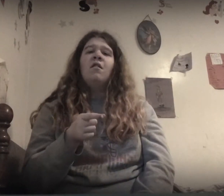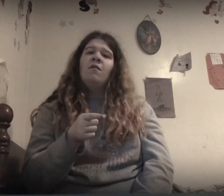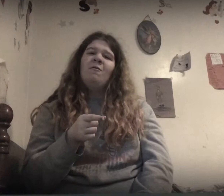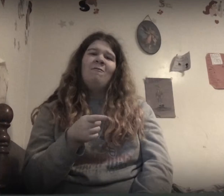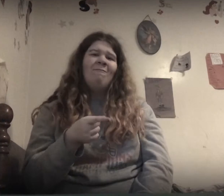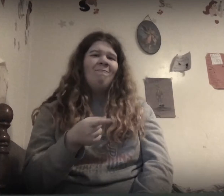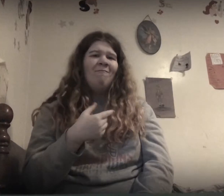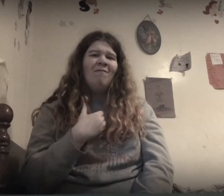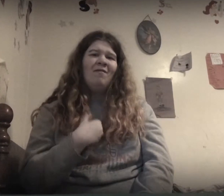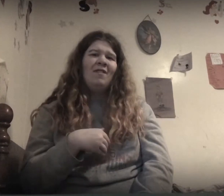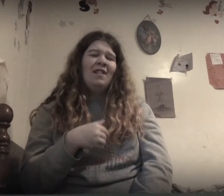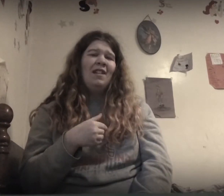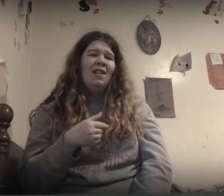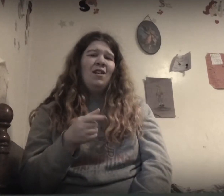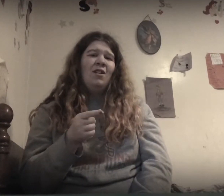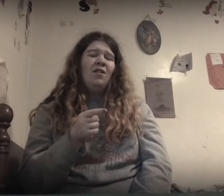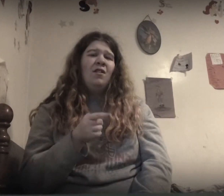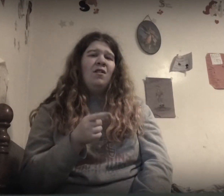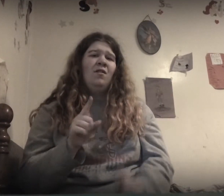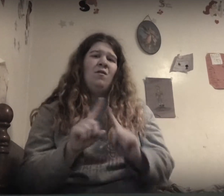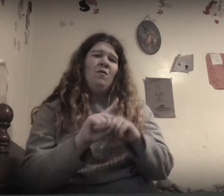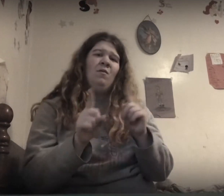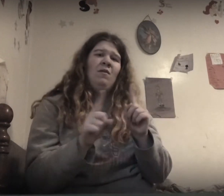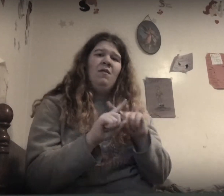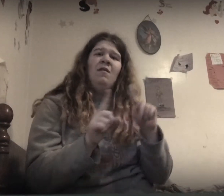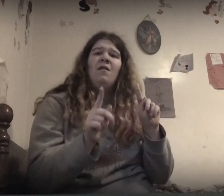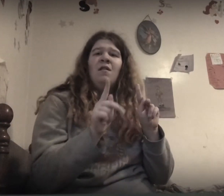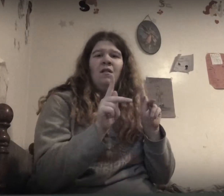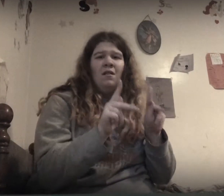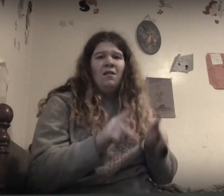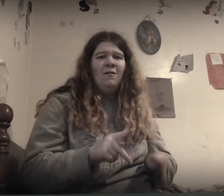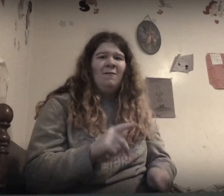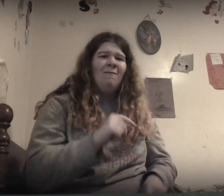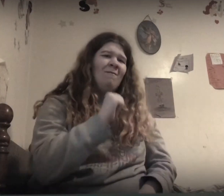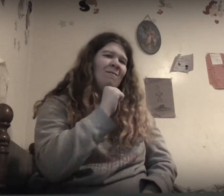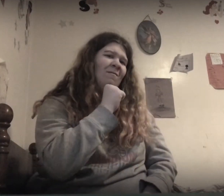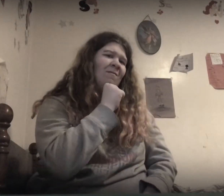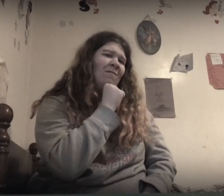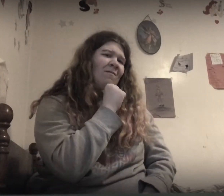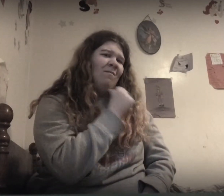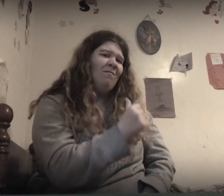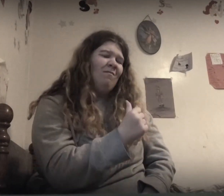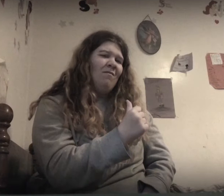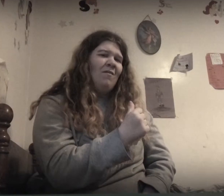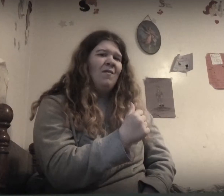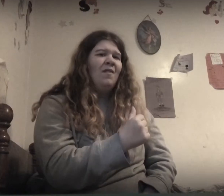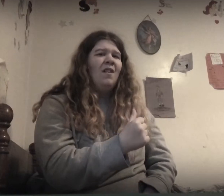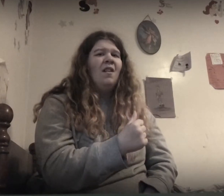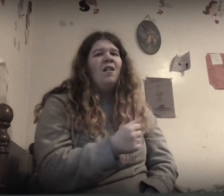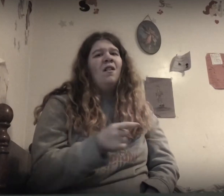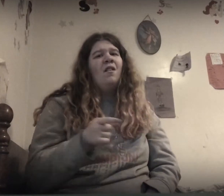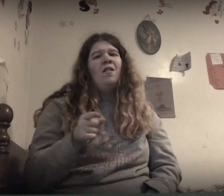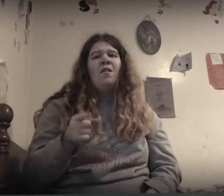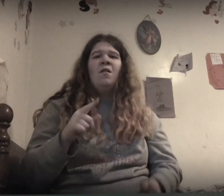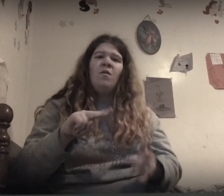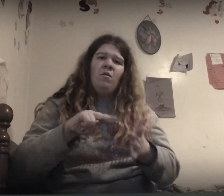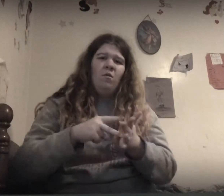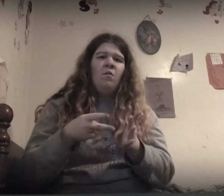Don't you ever wish you were someone else? You